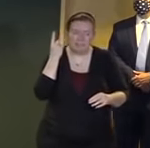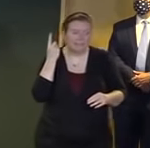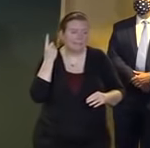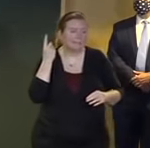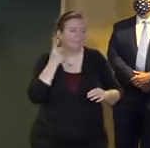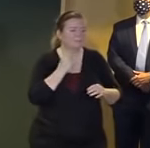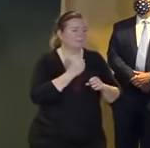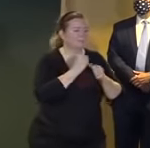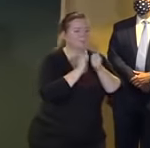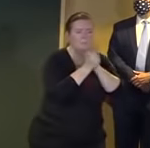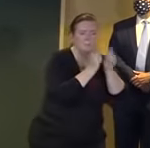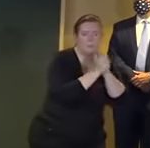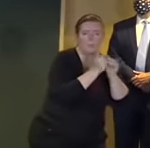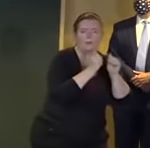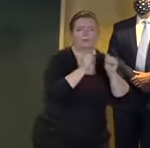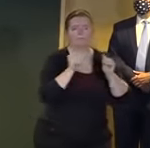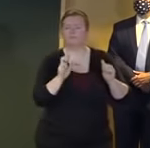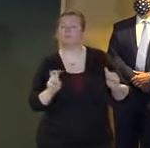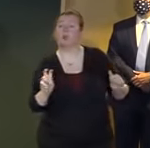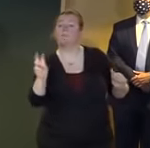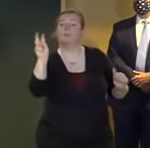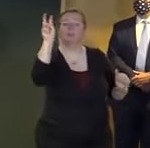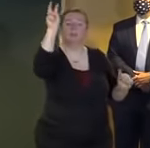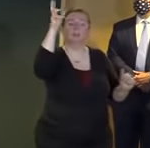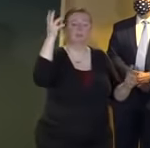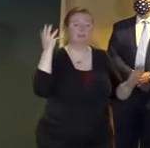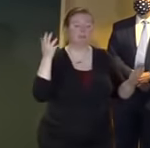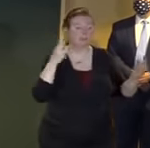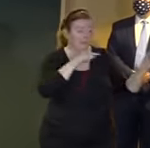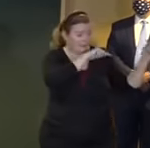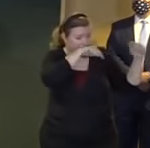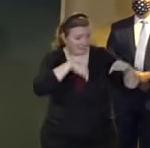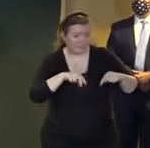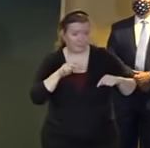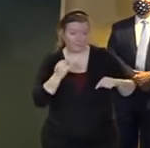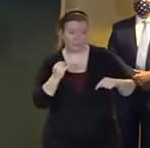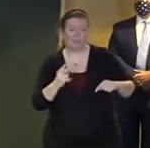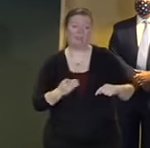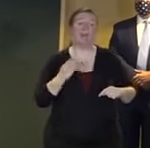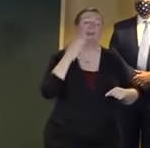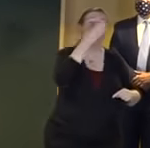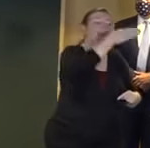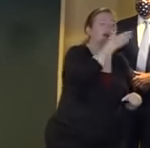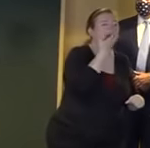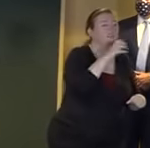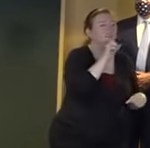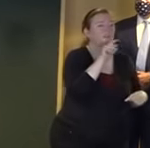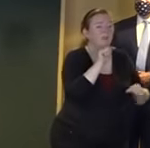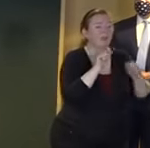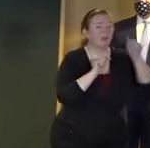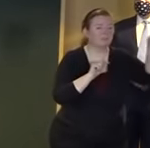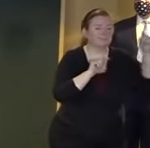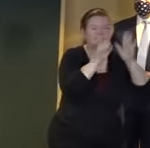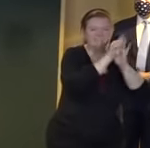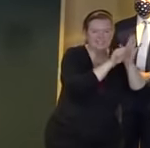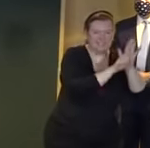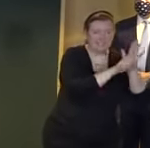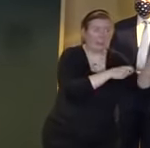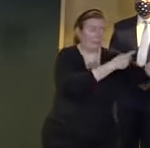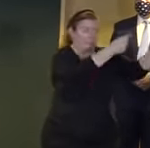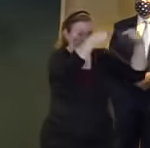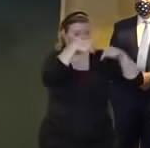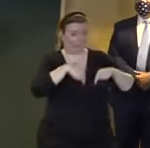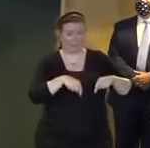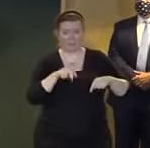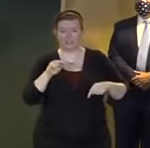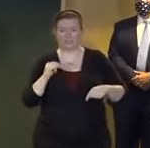about in particular to hot spot states either teams coming from there or our squads going there and coming back to new jersey so i'd say